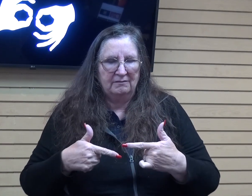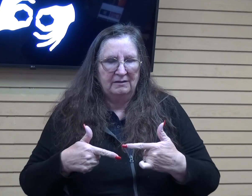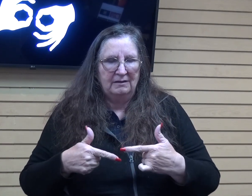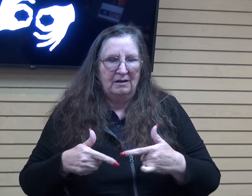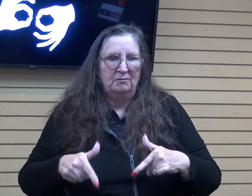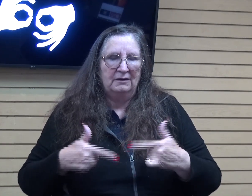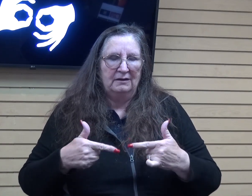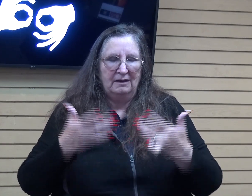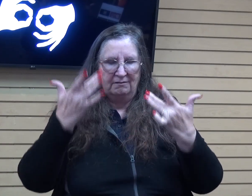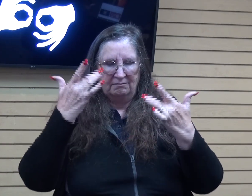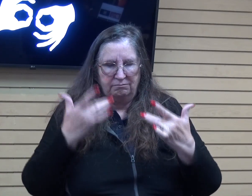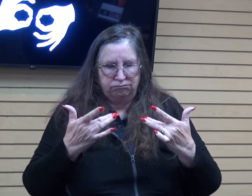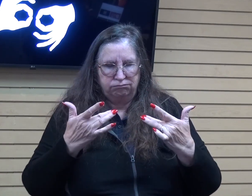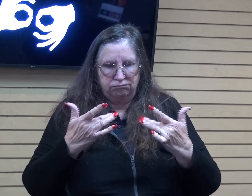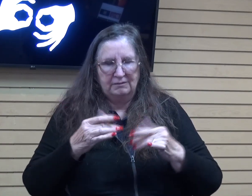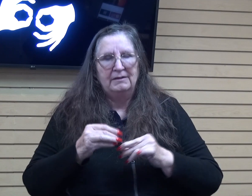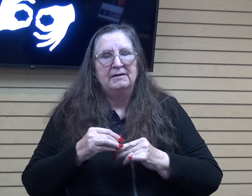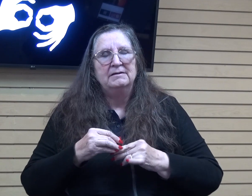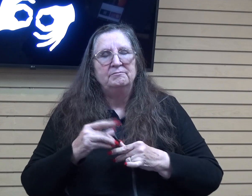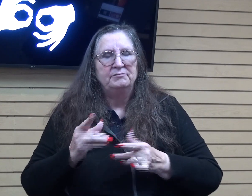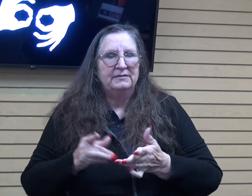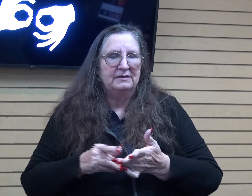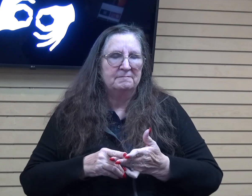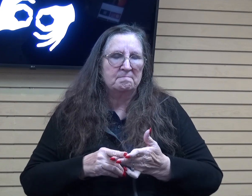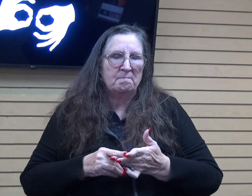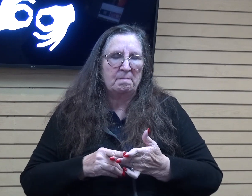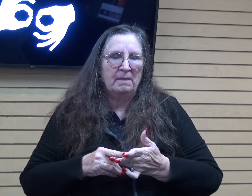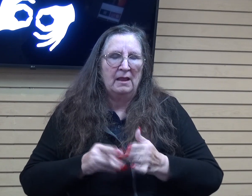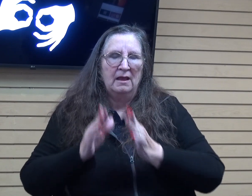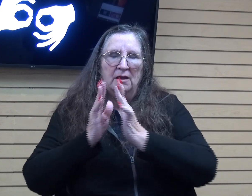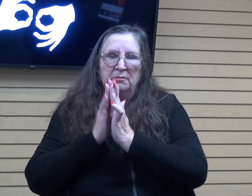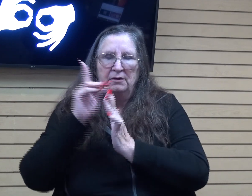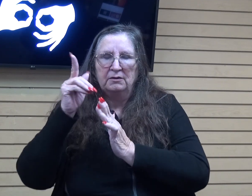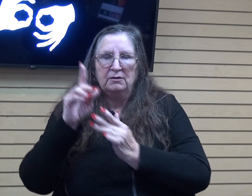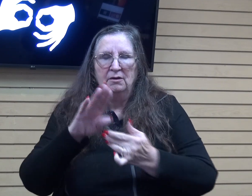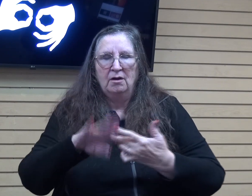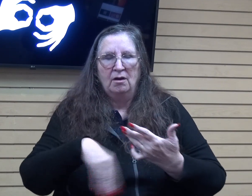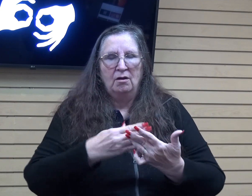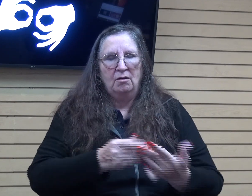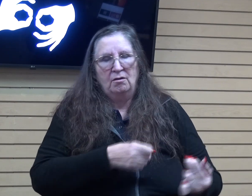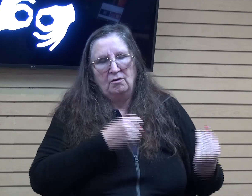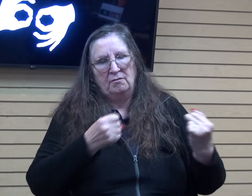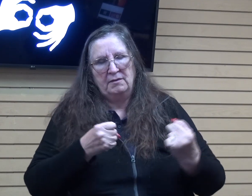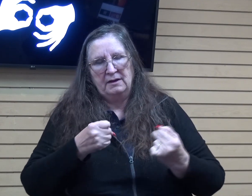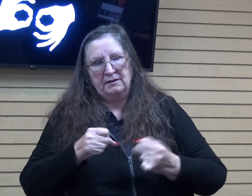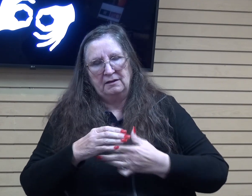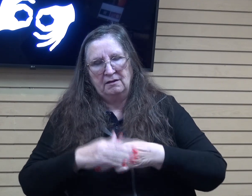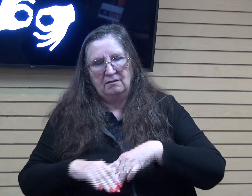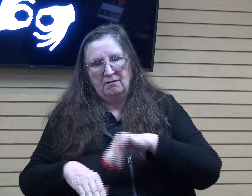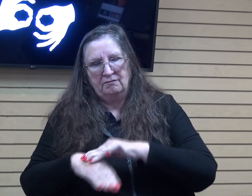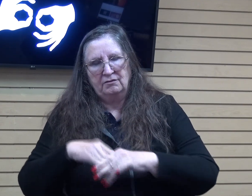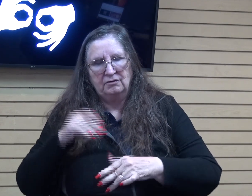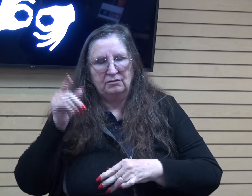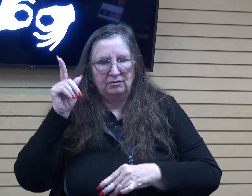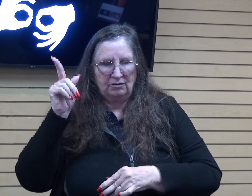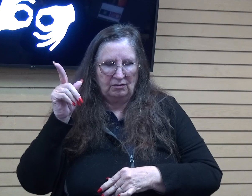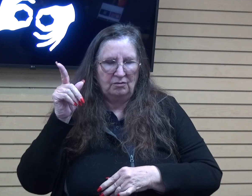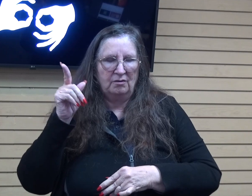Lord. So I just pray that you would be that almighty comforter that you are. And I just ask all these things in